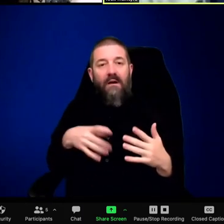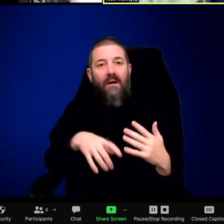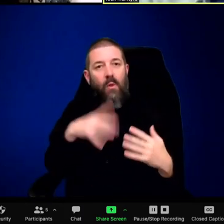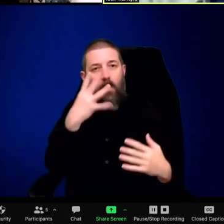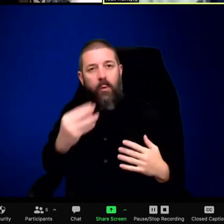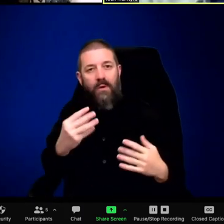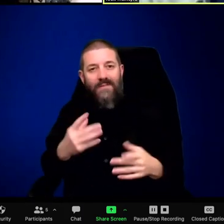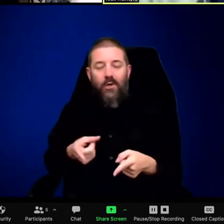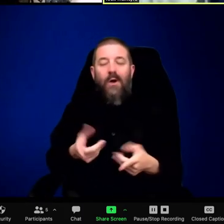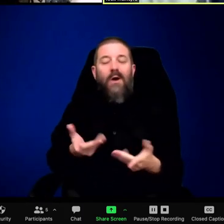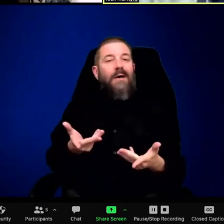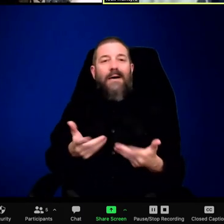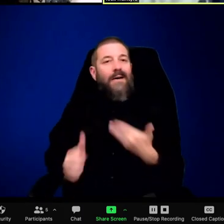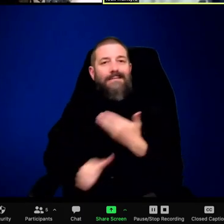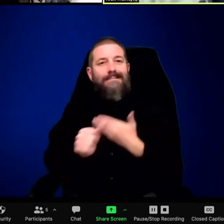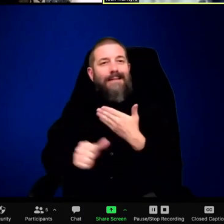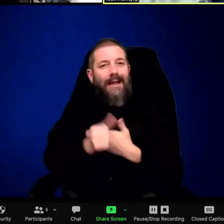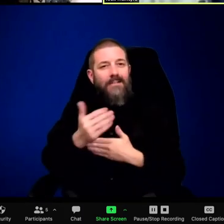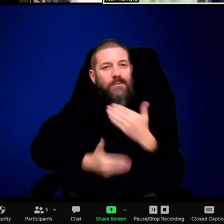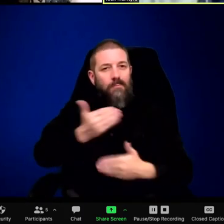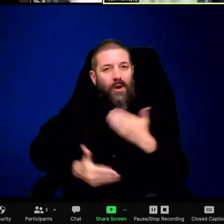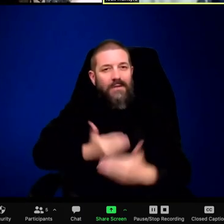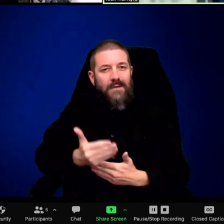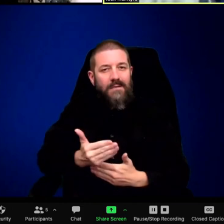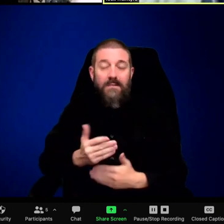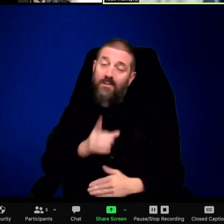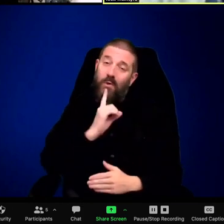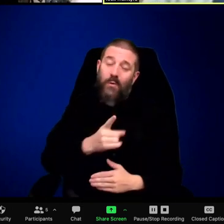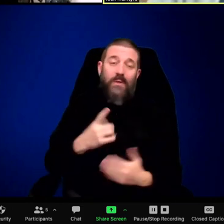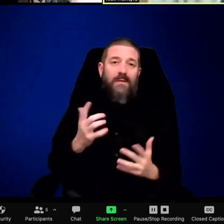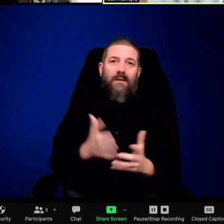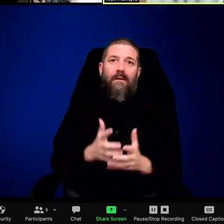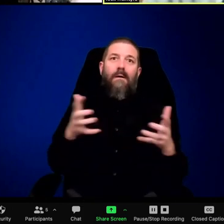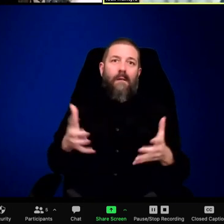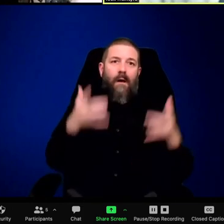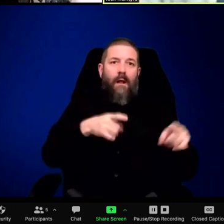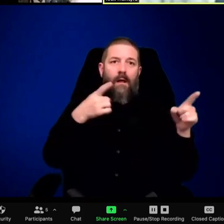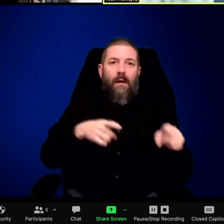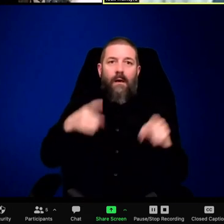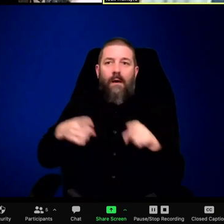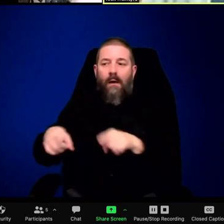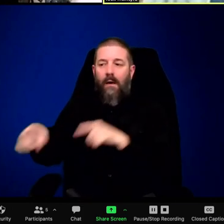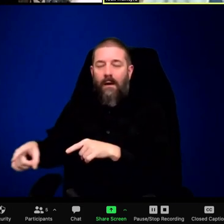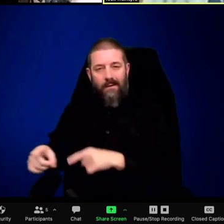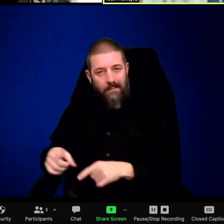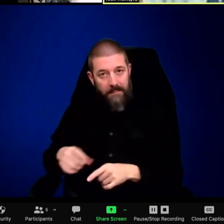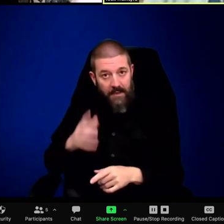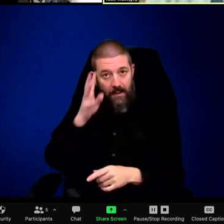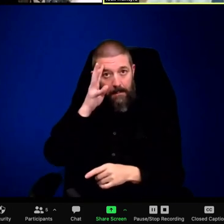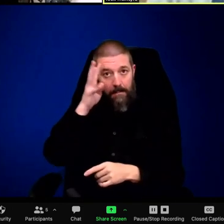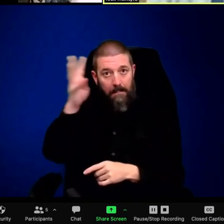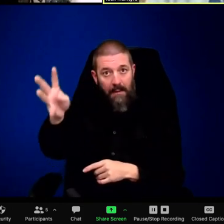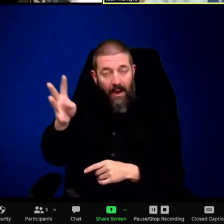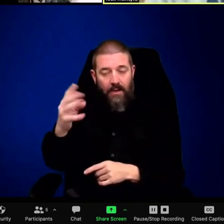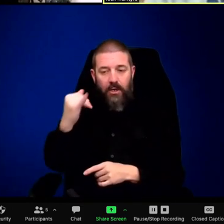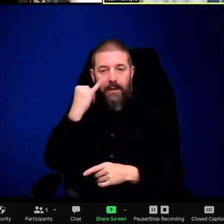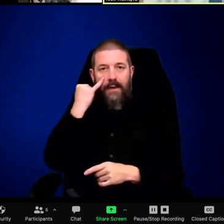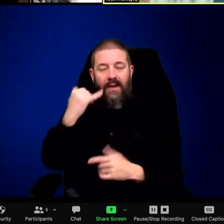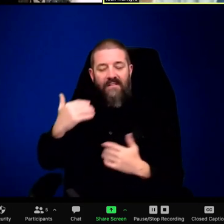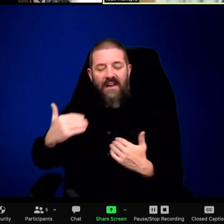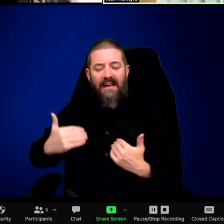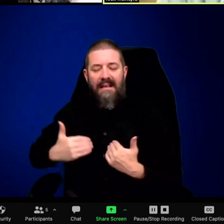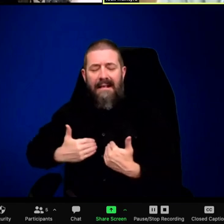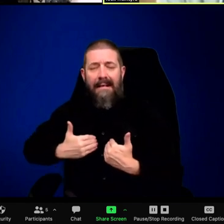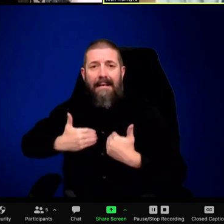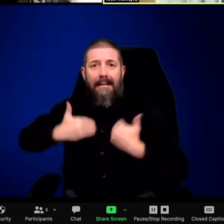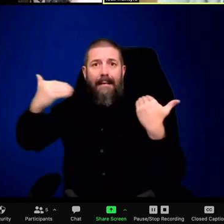the elk is going to collapse. Or it may be that the canine is going to puncture the jugular vein, and there will be tremendous blood